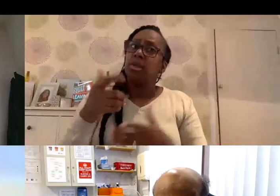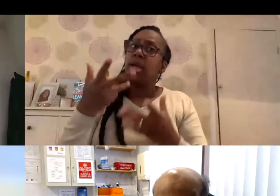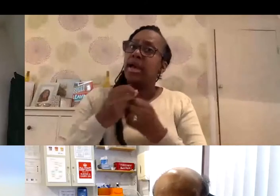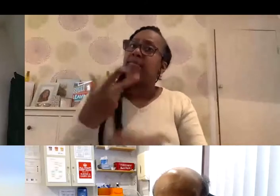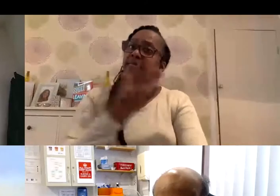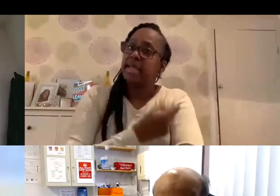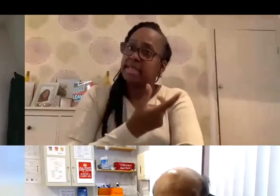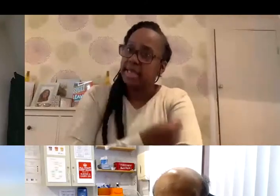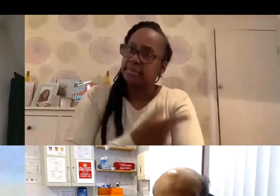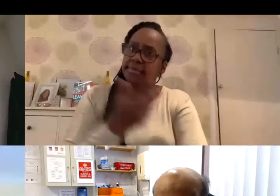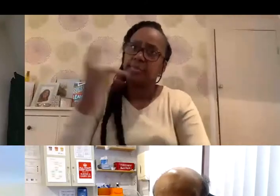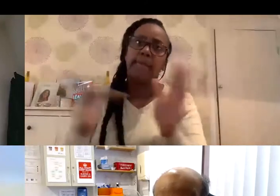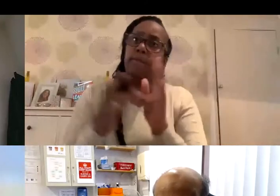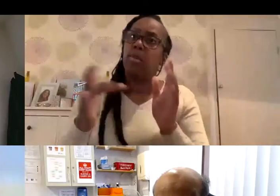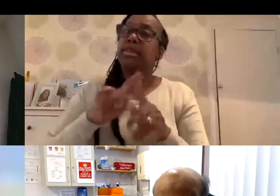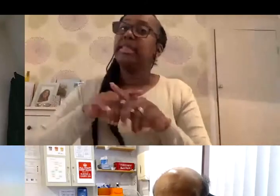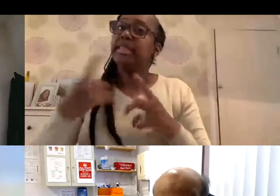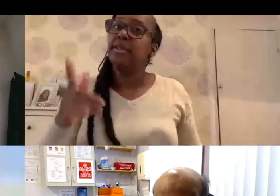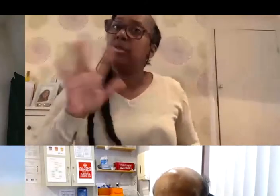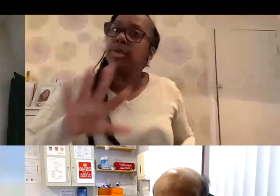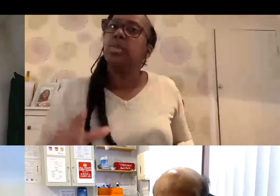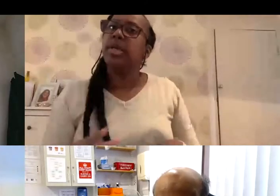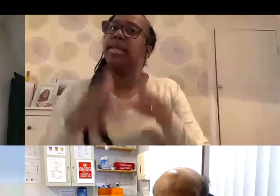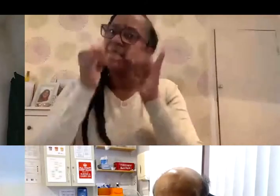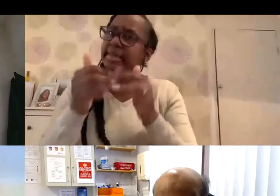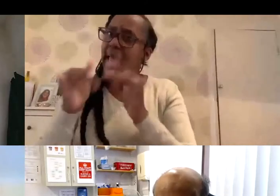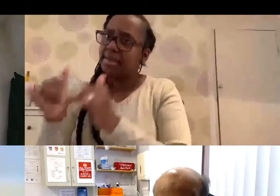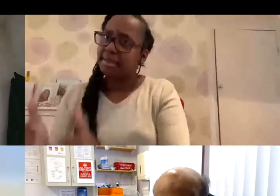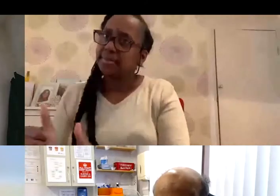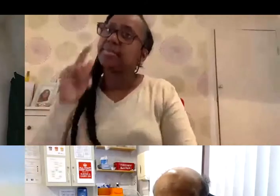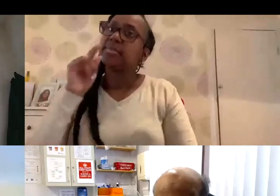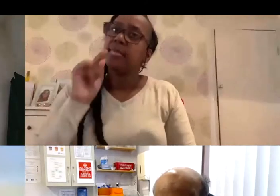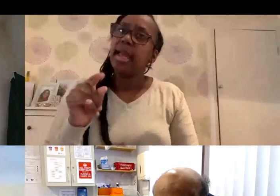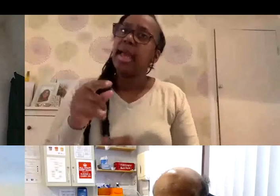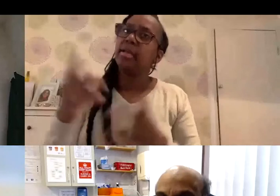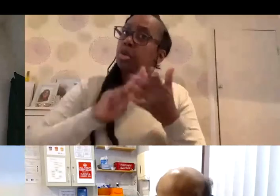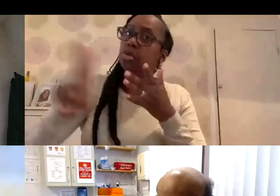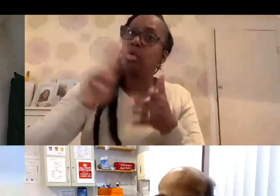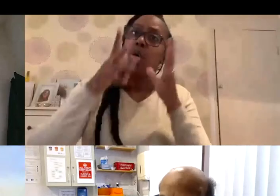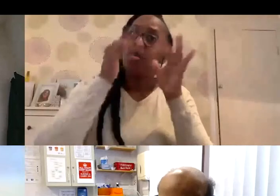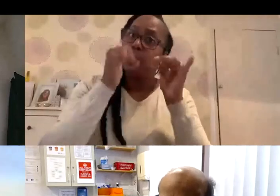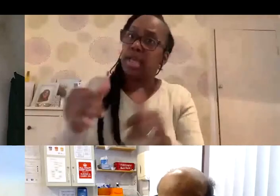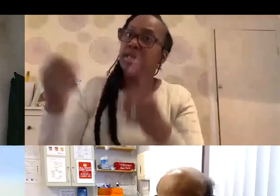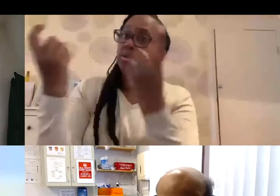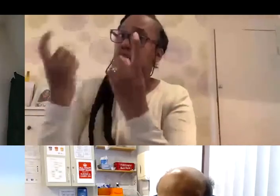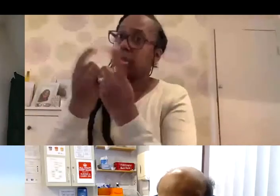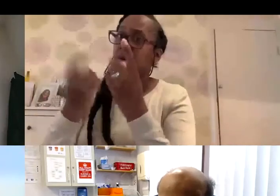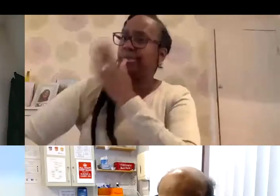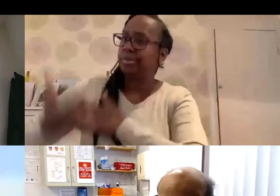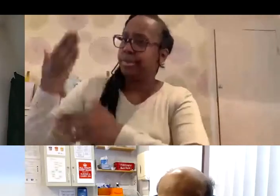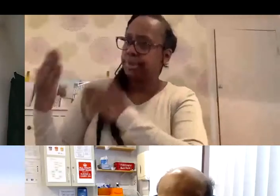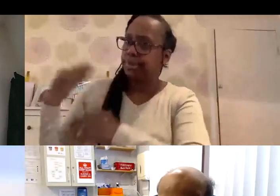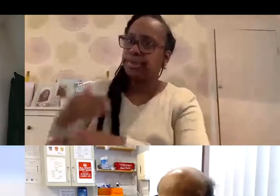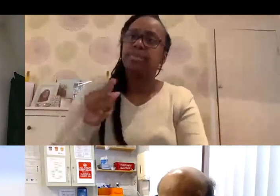vaccine. So that's a major difference between the trials that were done for this vaccine and the trials that are normally done for other products. The other thing